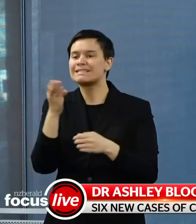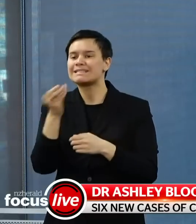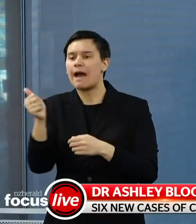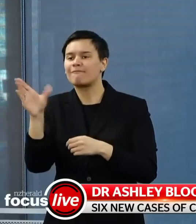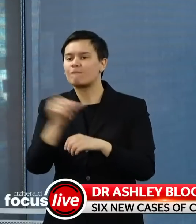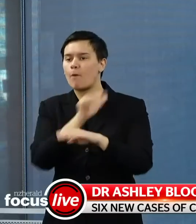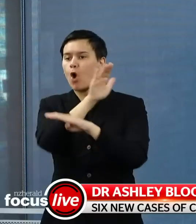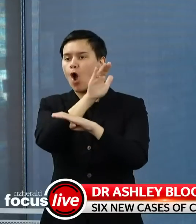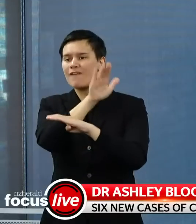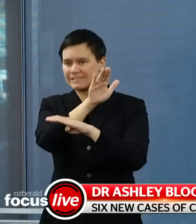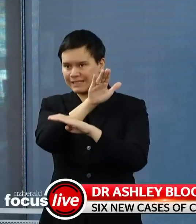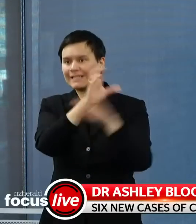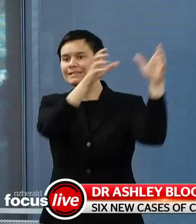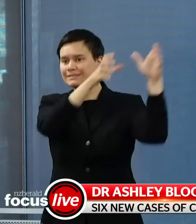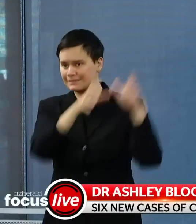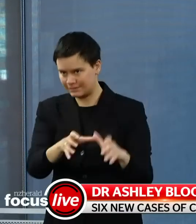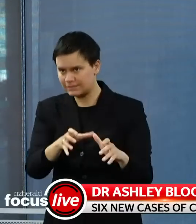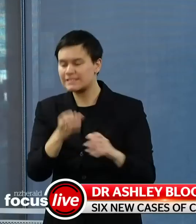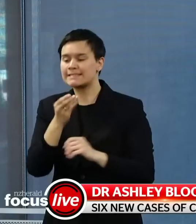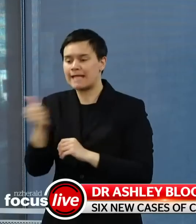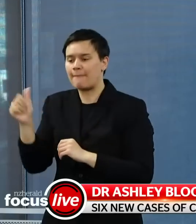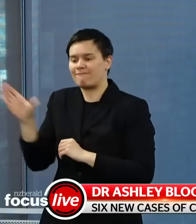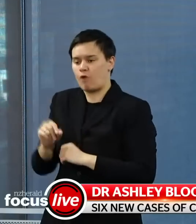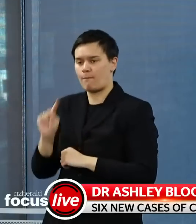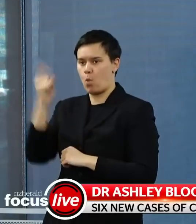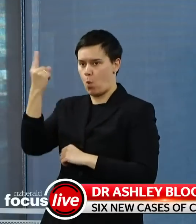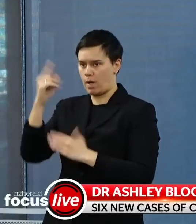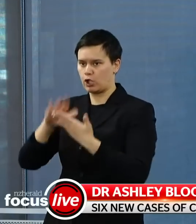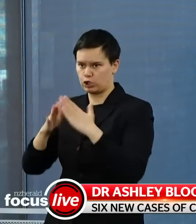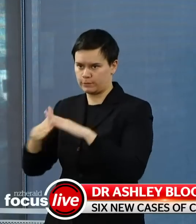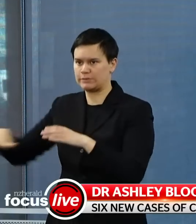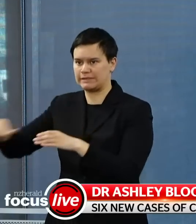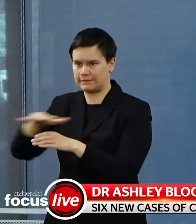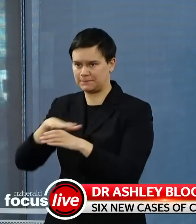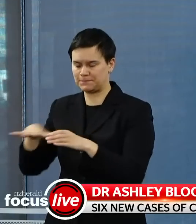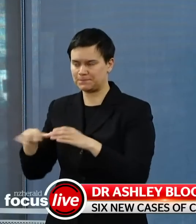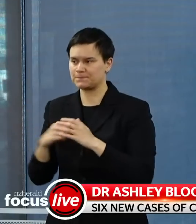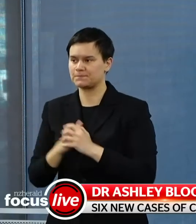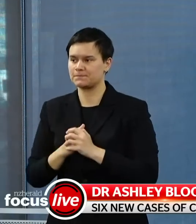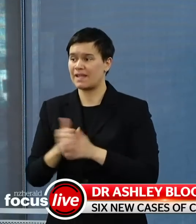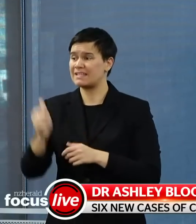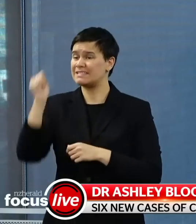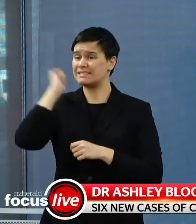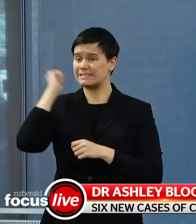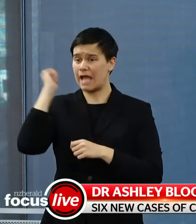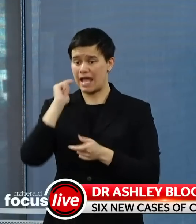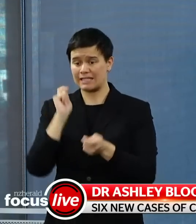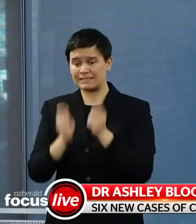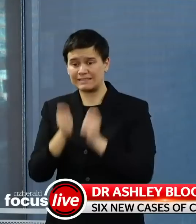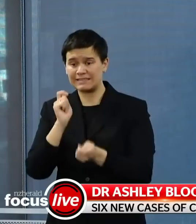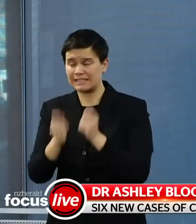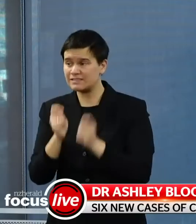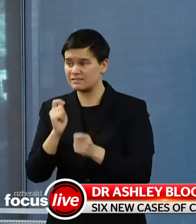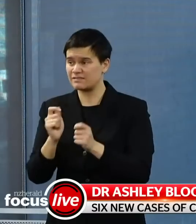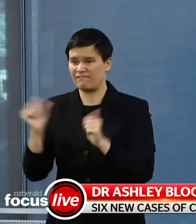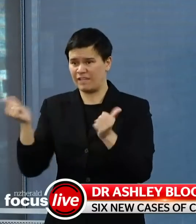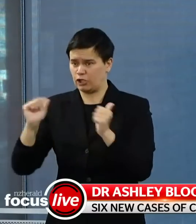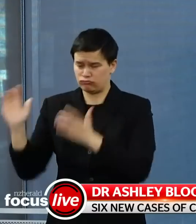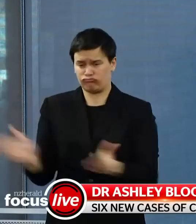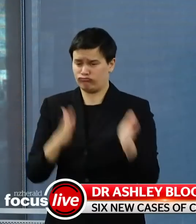cases now is 1,437. Yesterday our labs processed 8,363 tests,